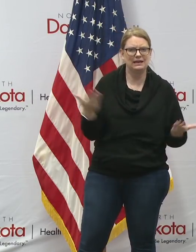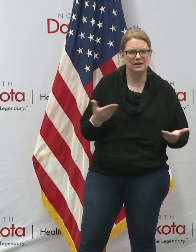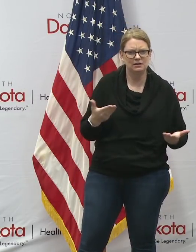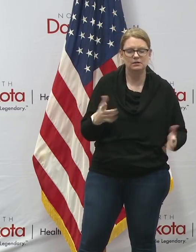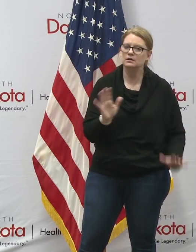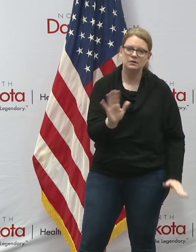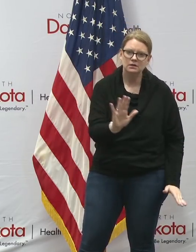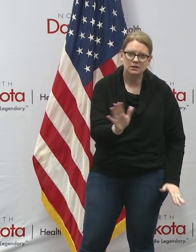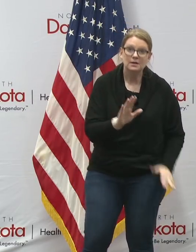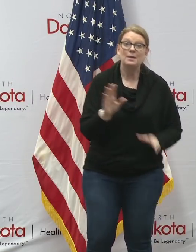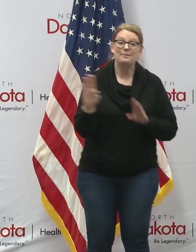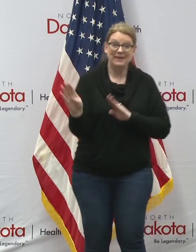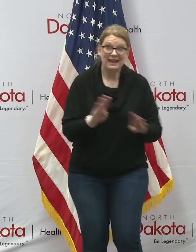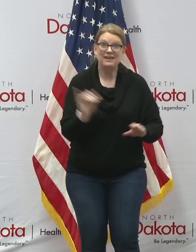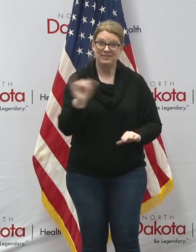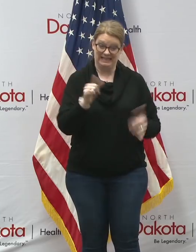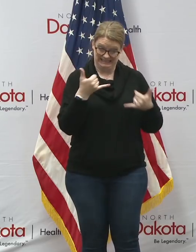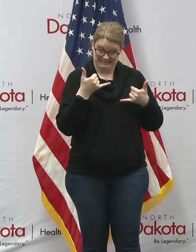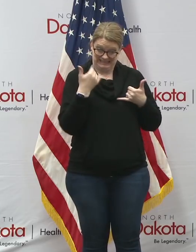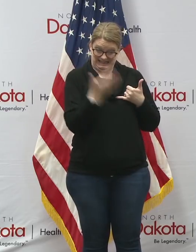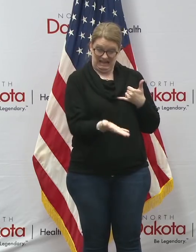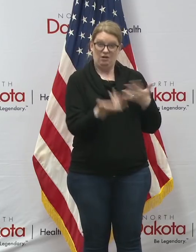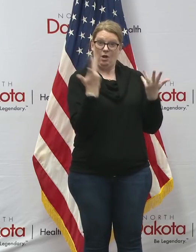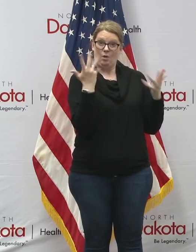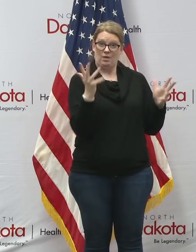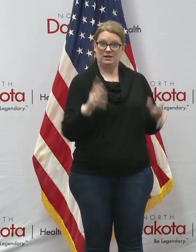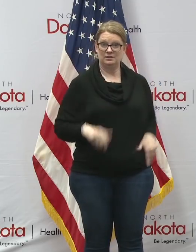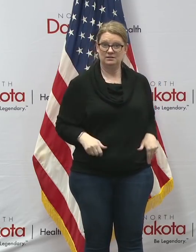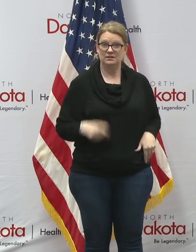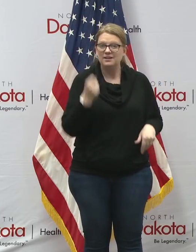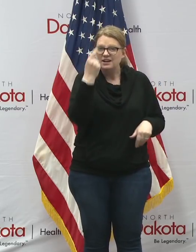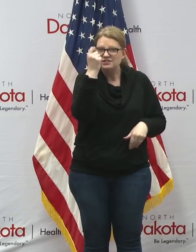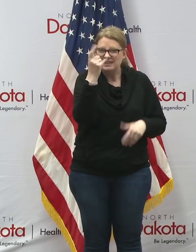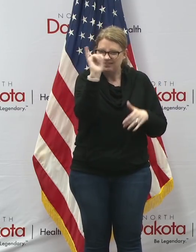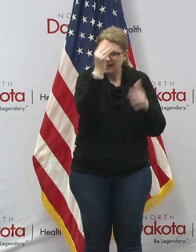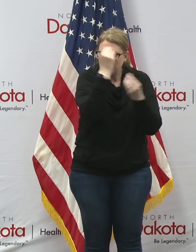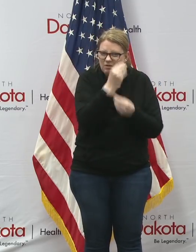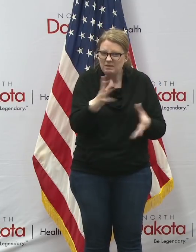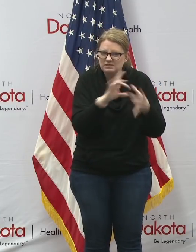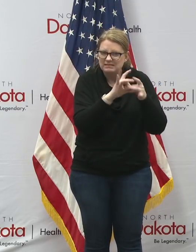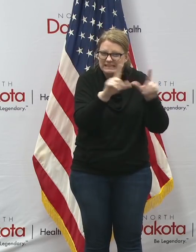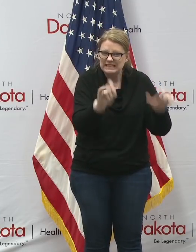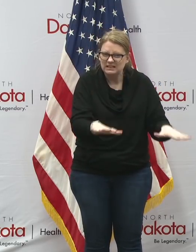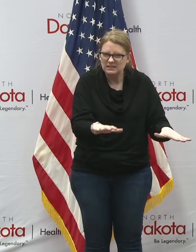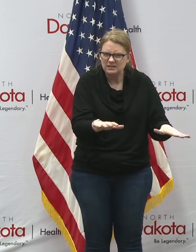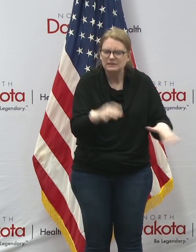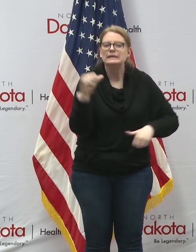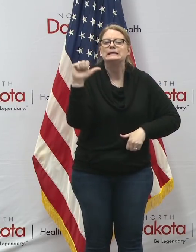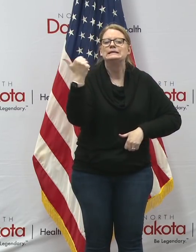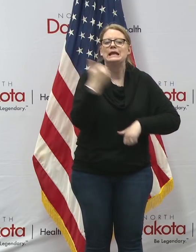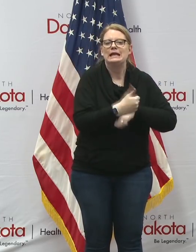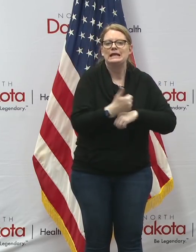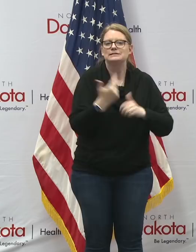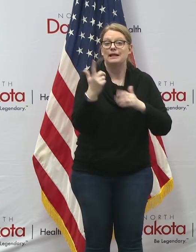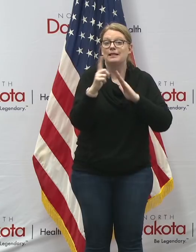if it's already there because the the data on the testing is at least 10 days behind and also under reports the number of positives